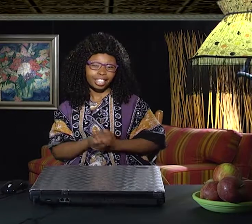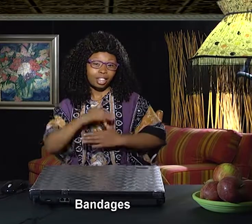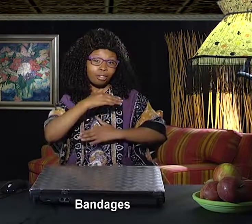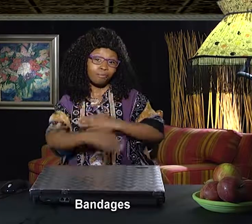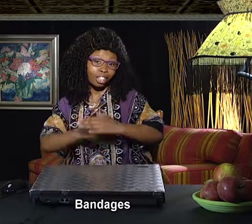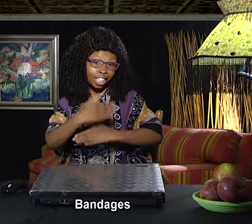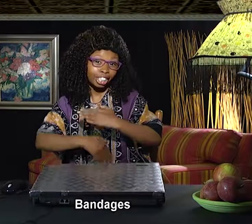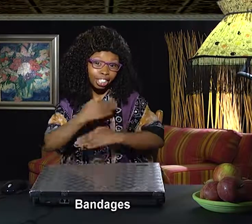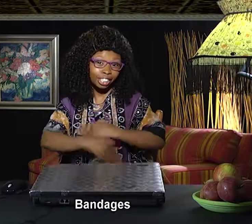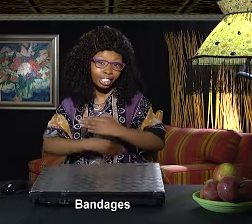Bandages.